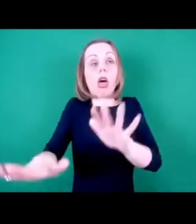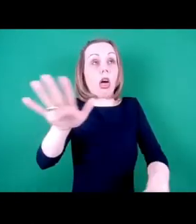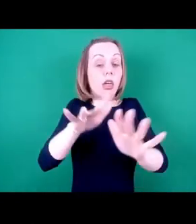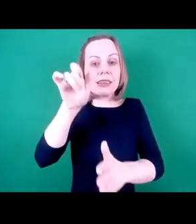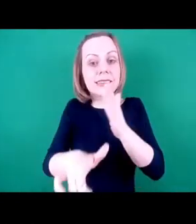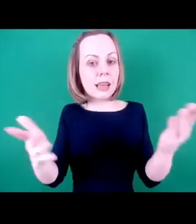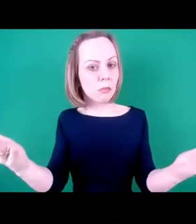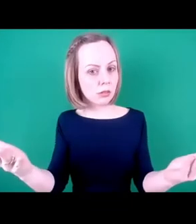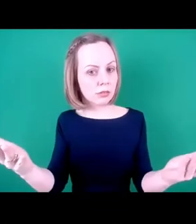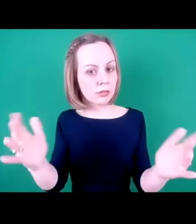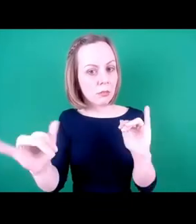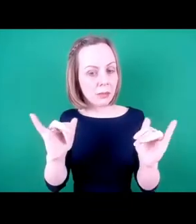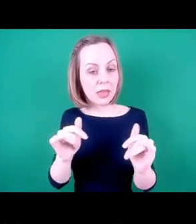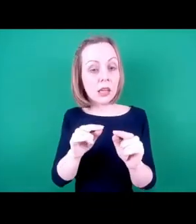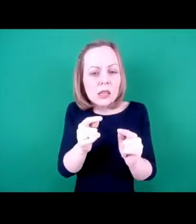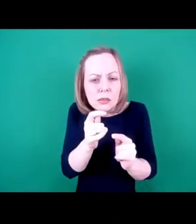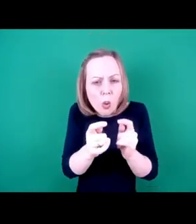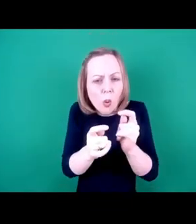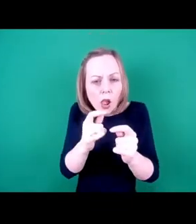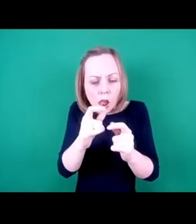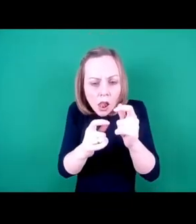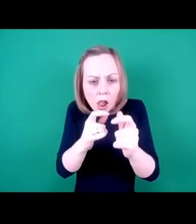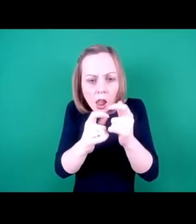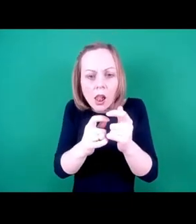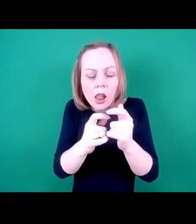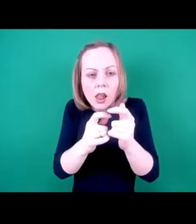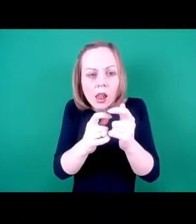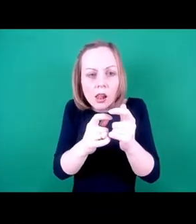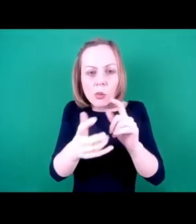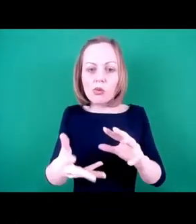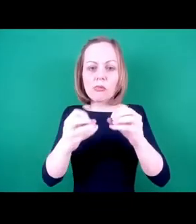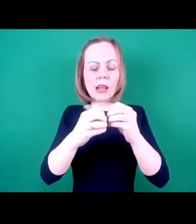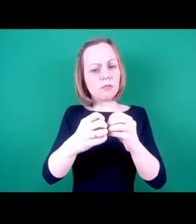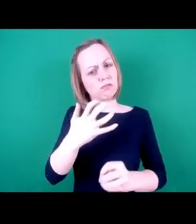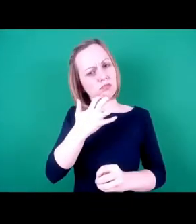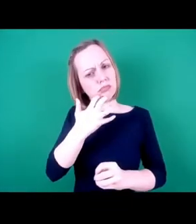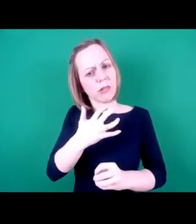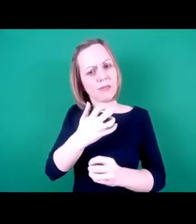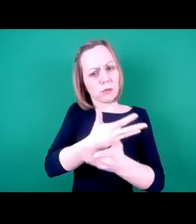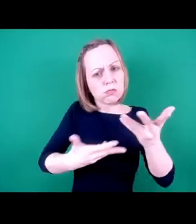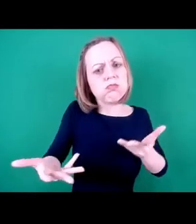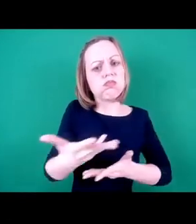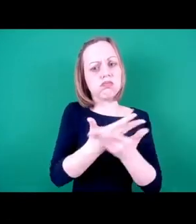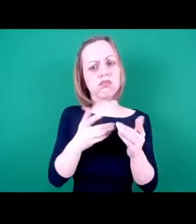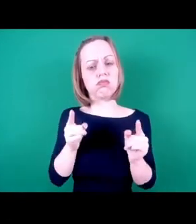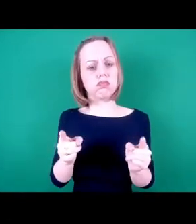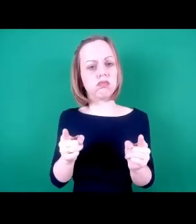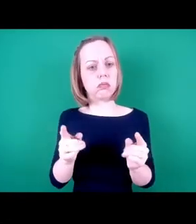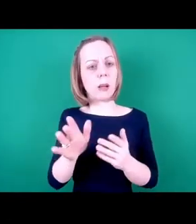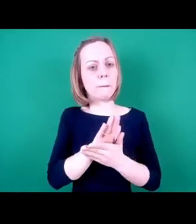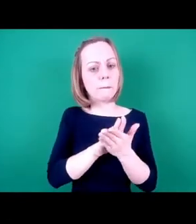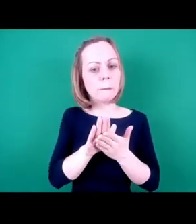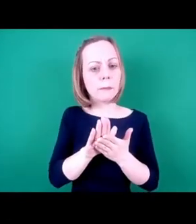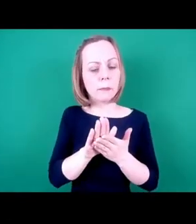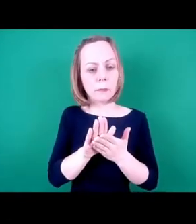things are really important to build up to these courageous conversations. And to maximize our connections, minimize